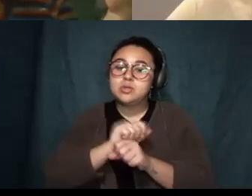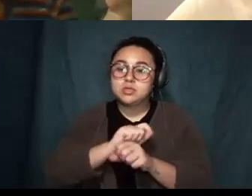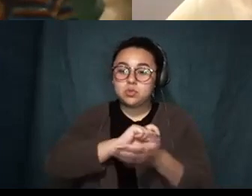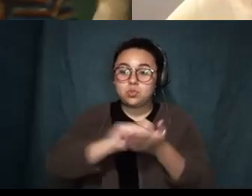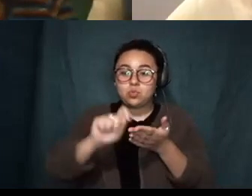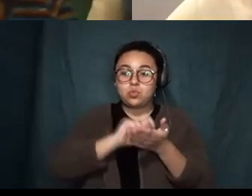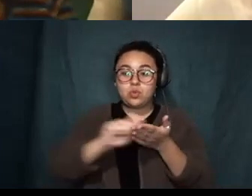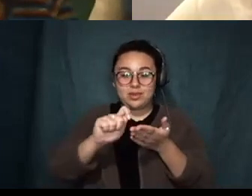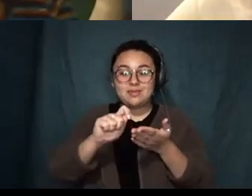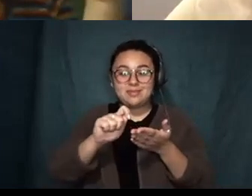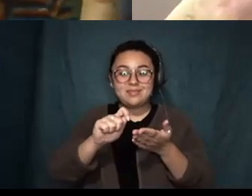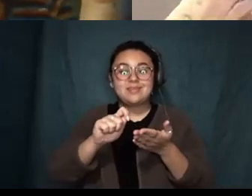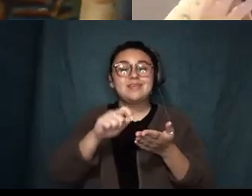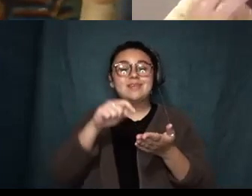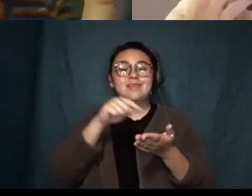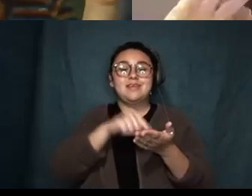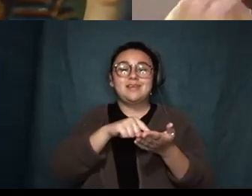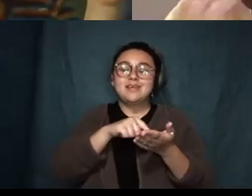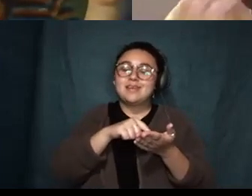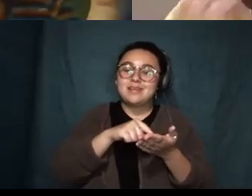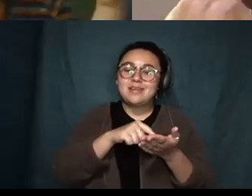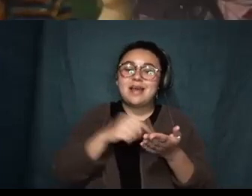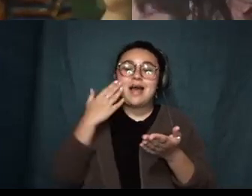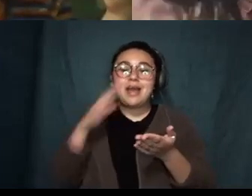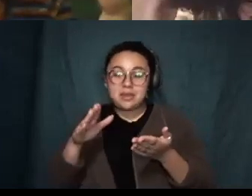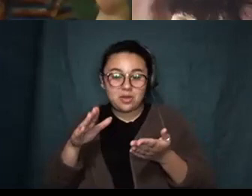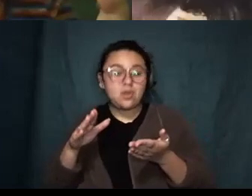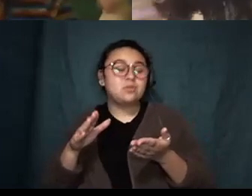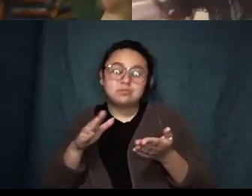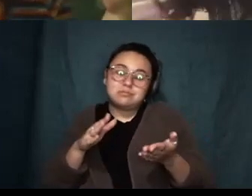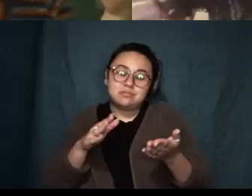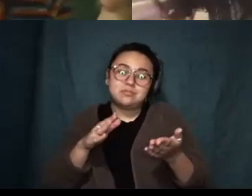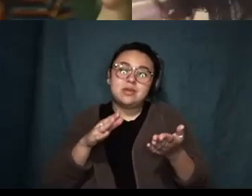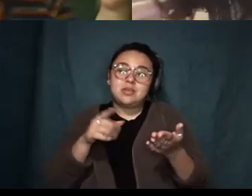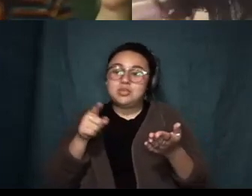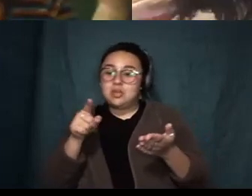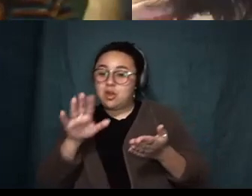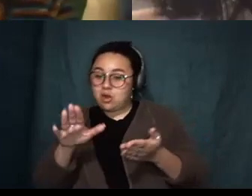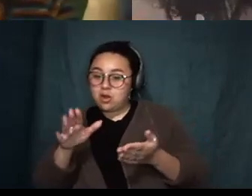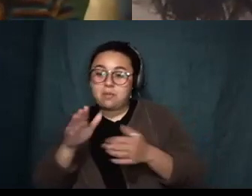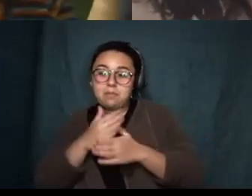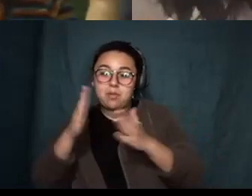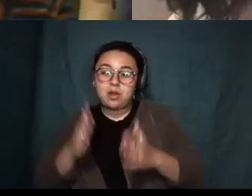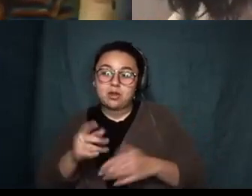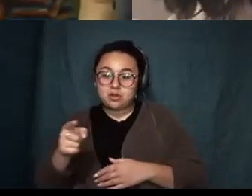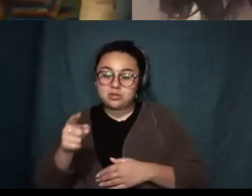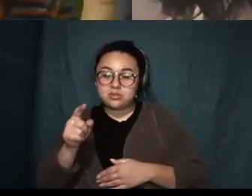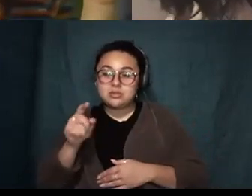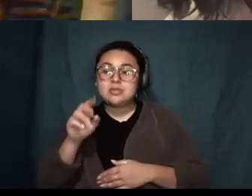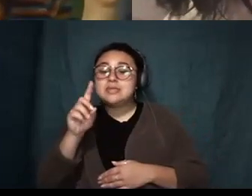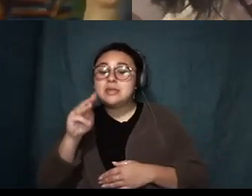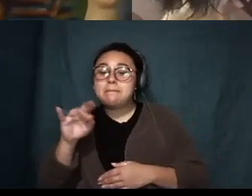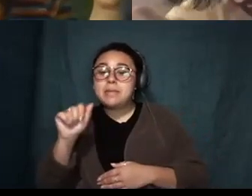would be in the room with Melissa but uh Danika Kelly's collection The Renunciations coming out from Grey Wolf um